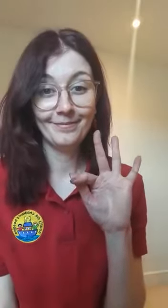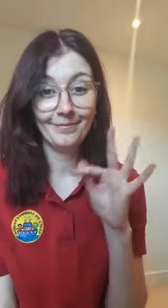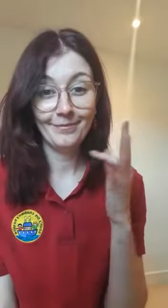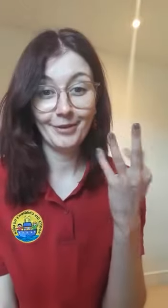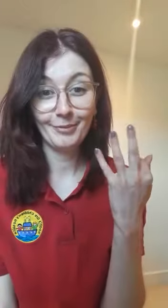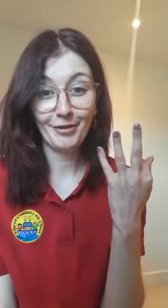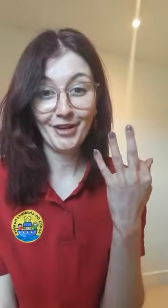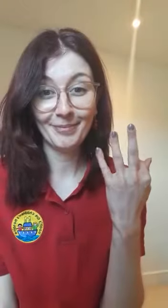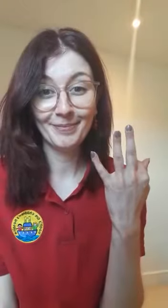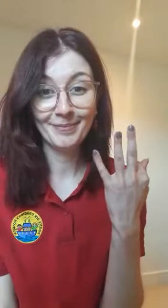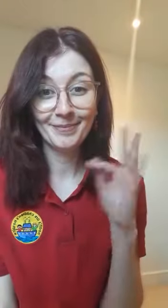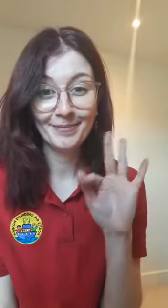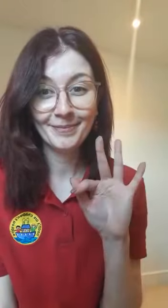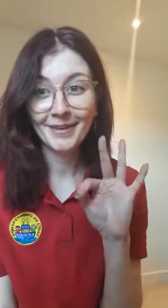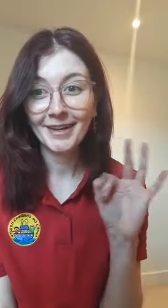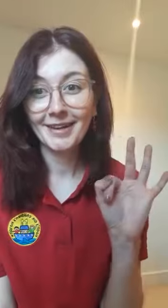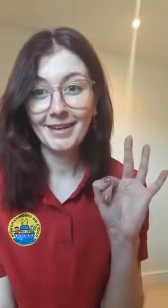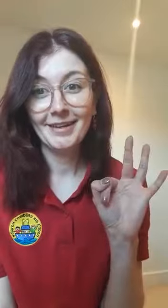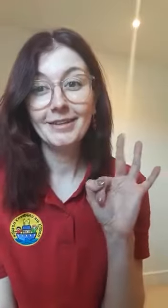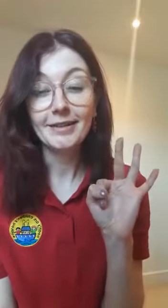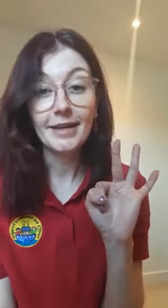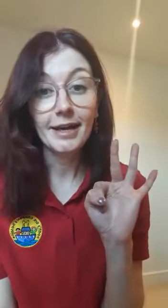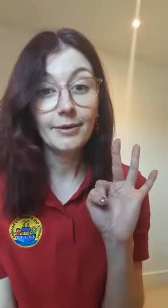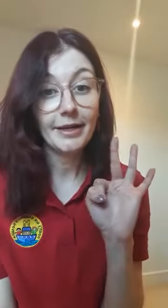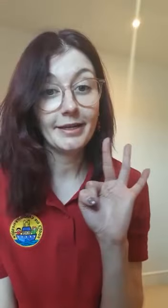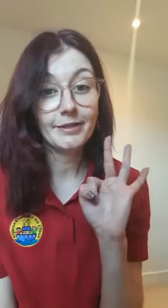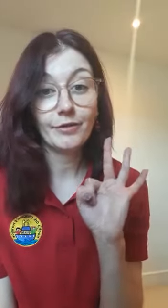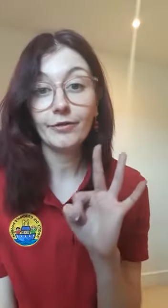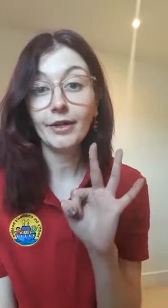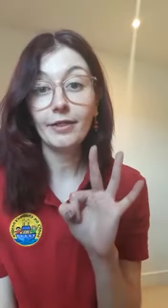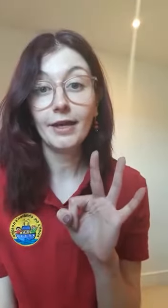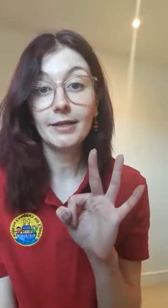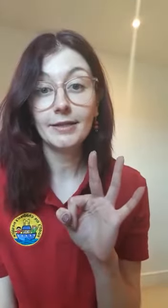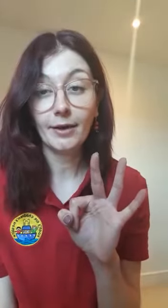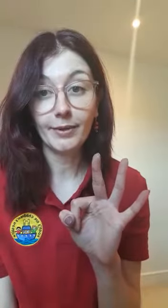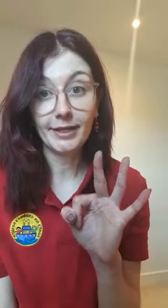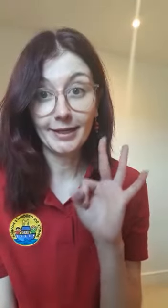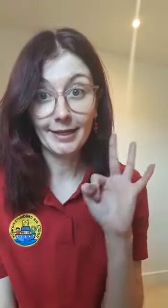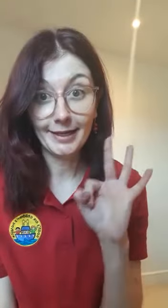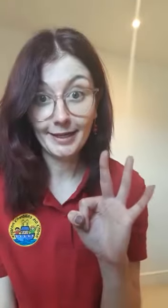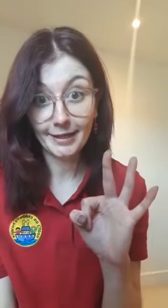So number three. So now it is three things that we can hear.